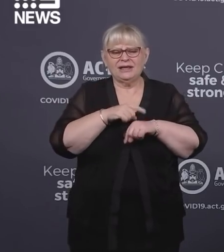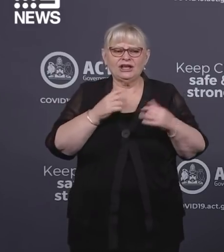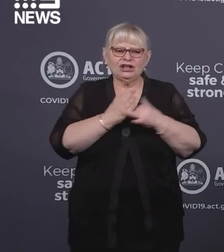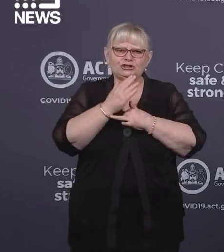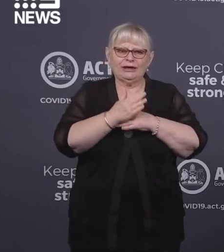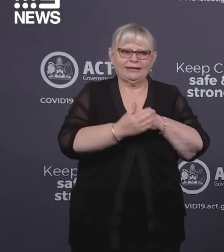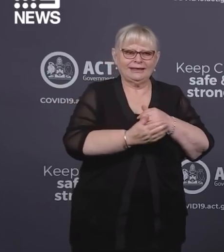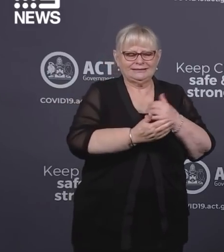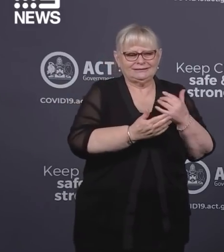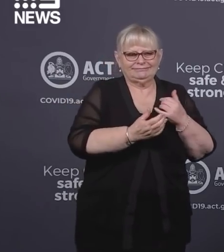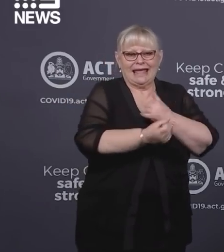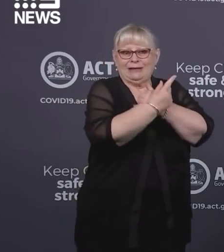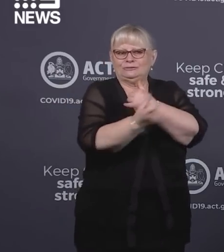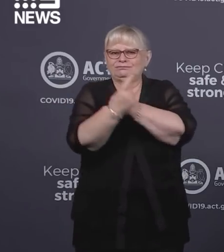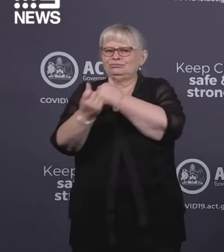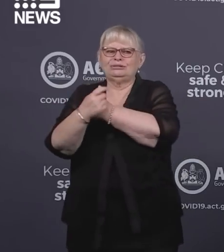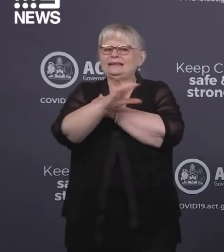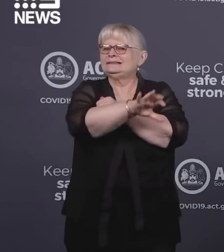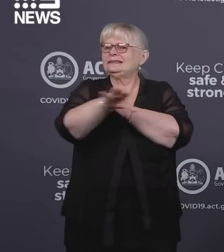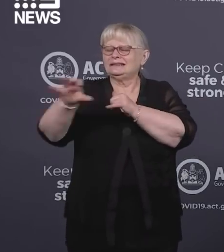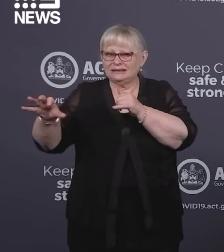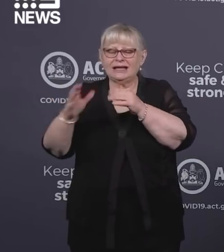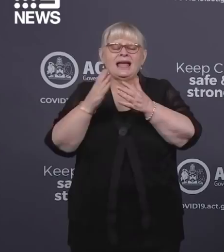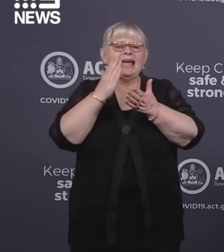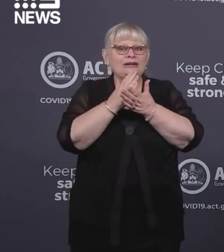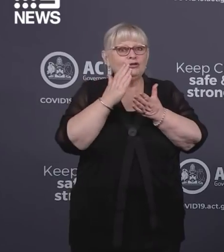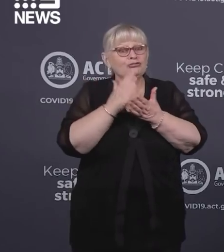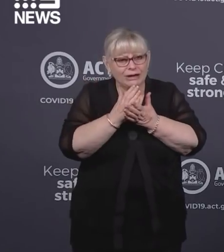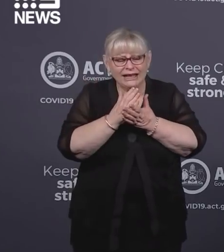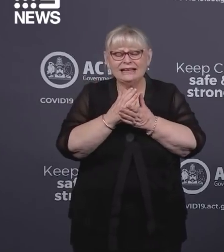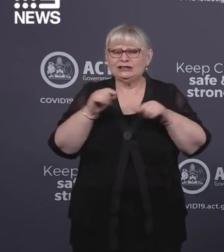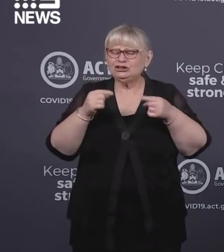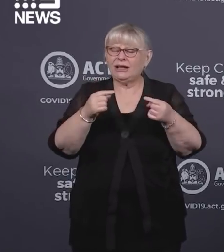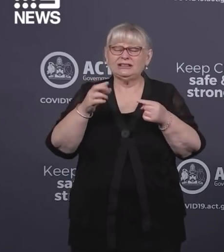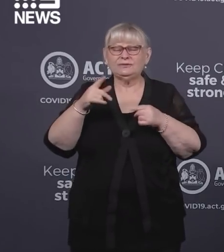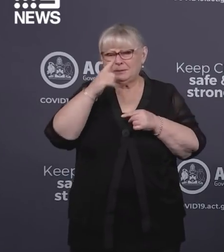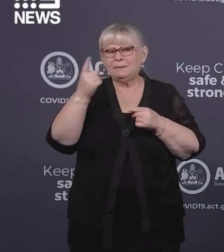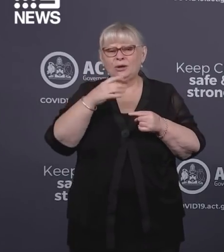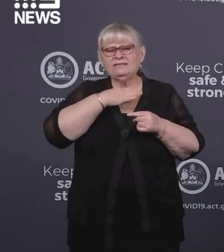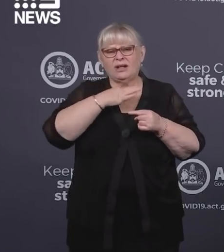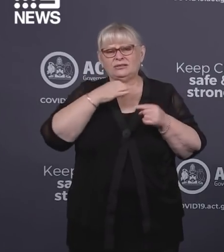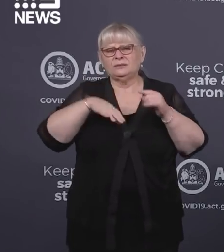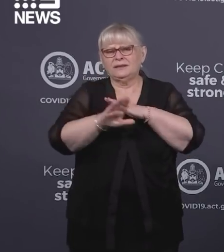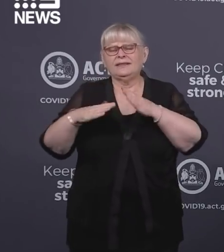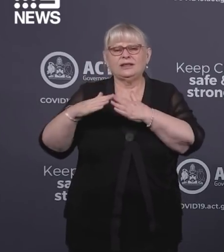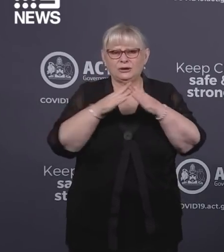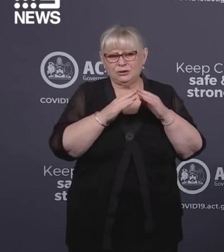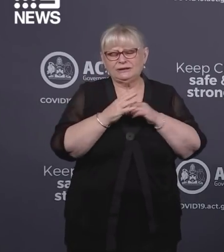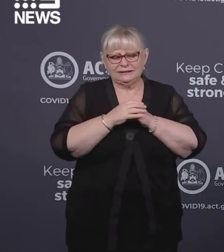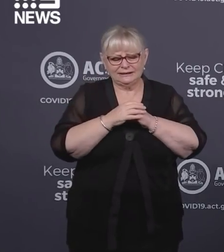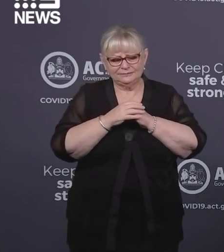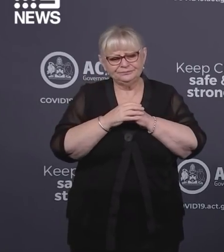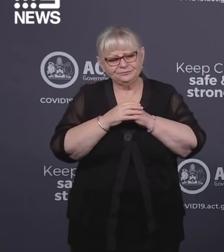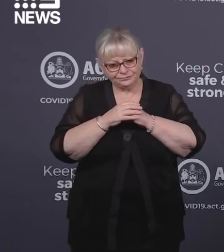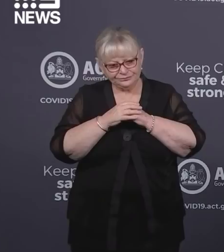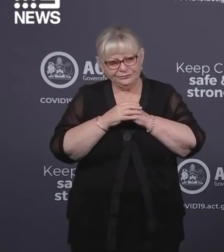outbreaks in particular, but it can be even more challenging for the vulnerable members of our community. With respect to